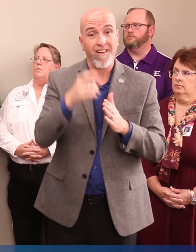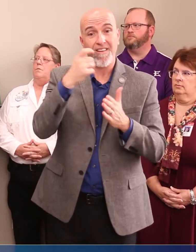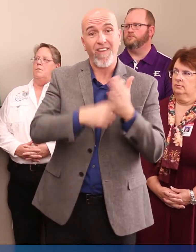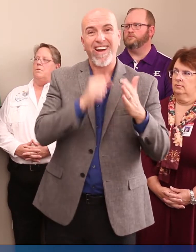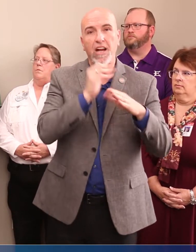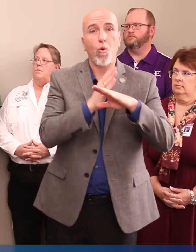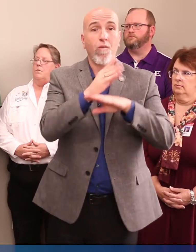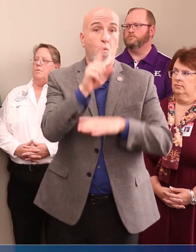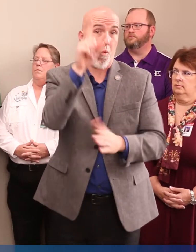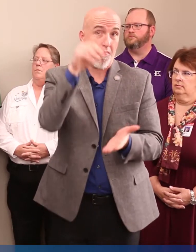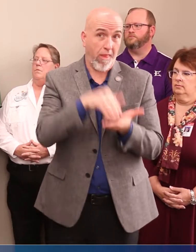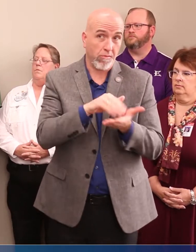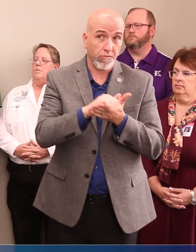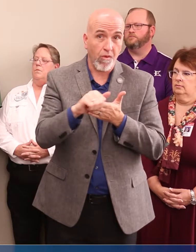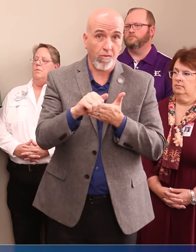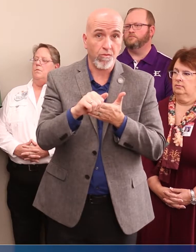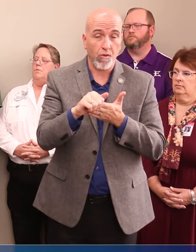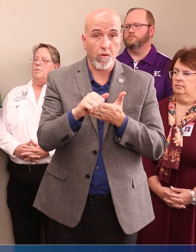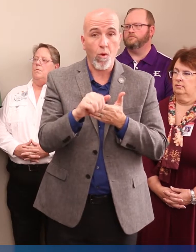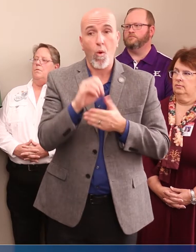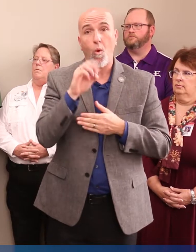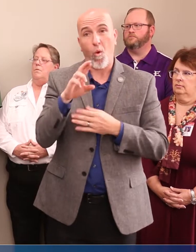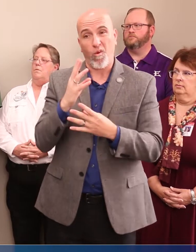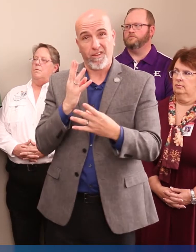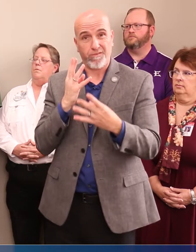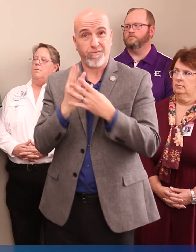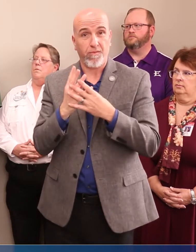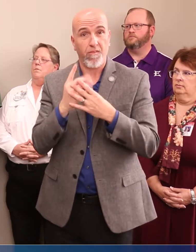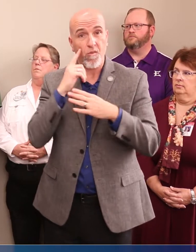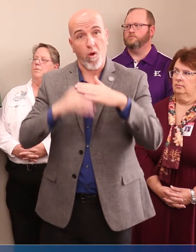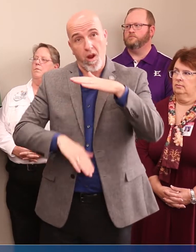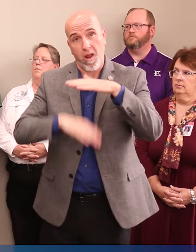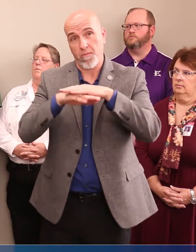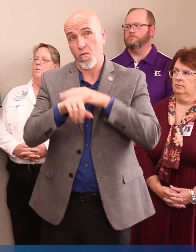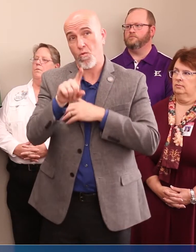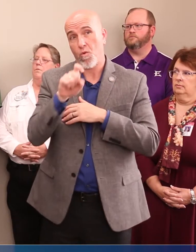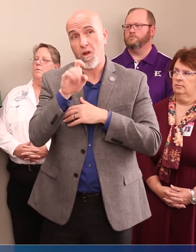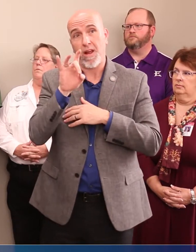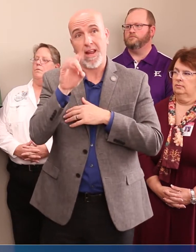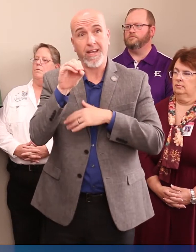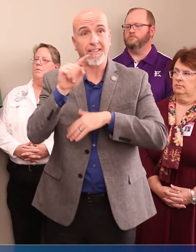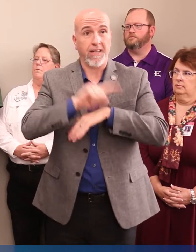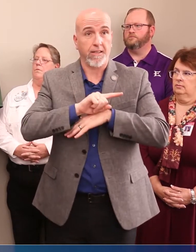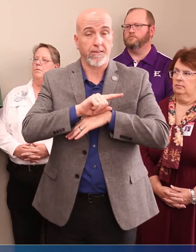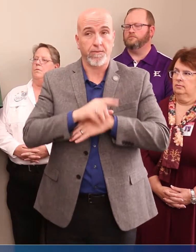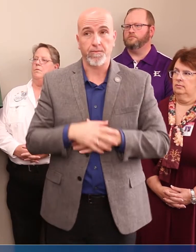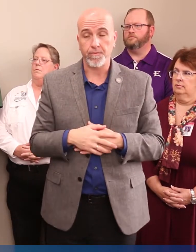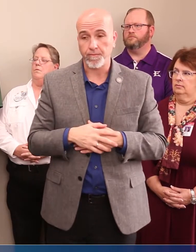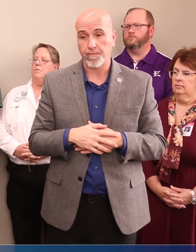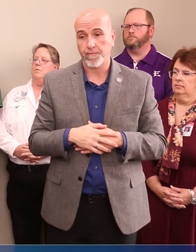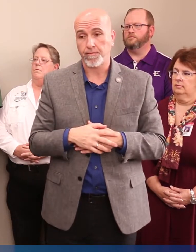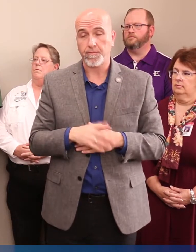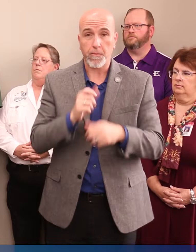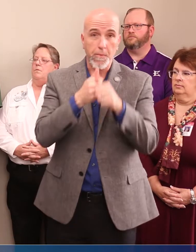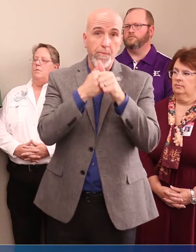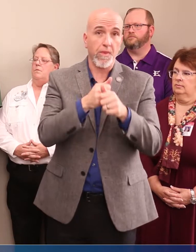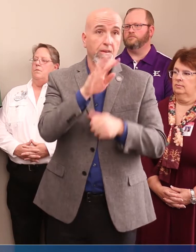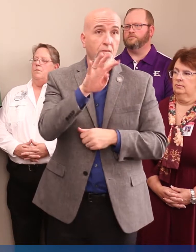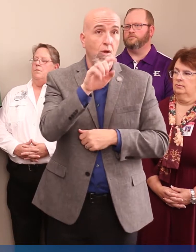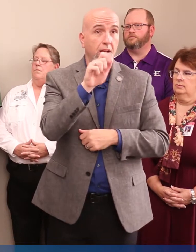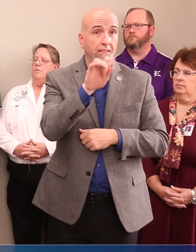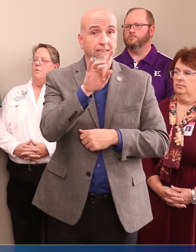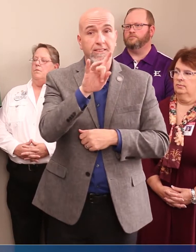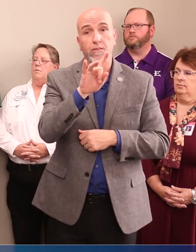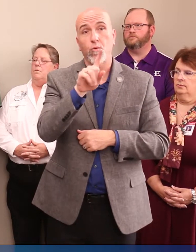not to exceed $1,000 or confinement in jail for up to 180 days. Pursuant to Section 418